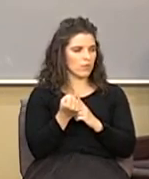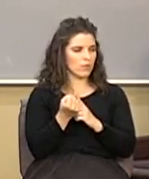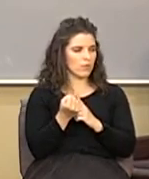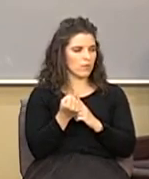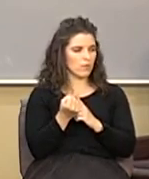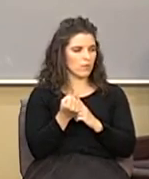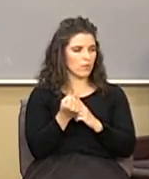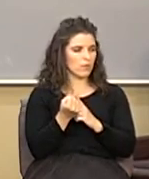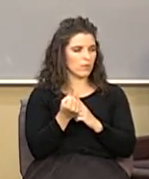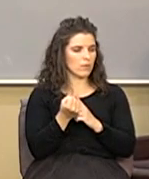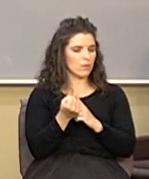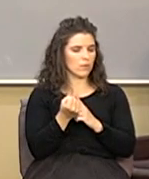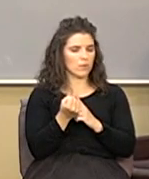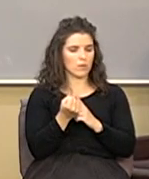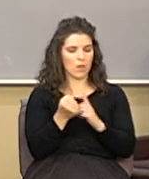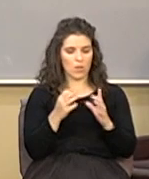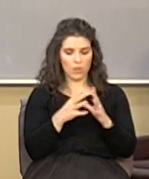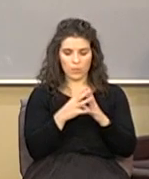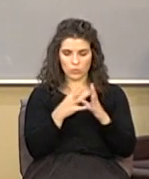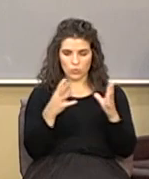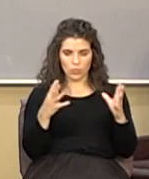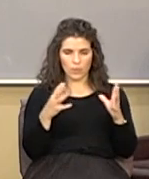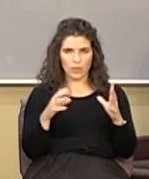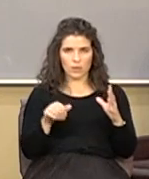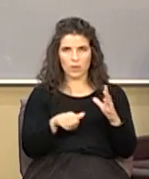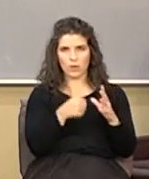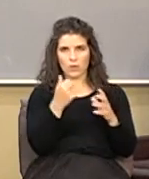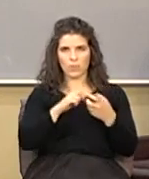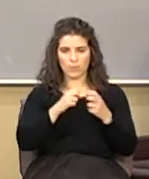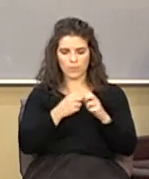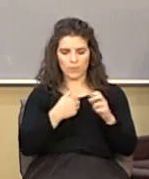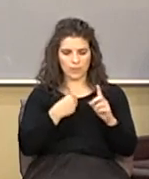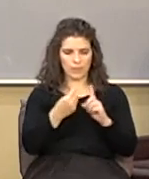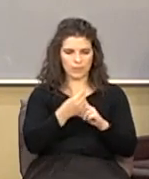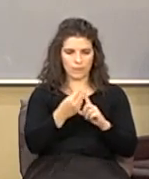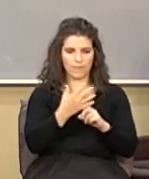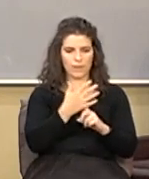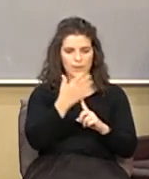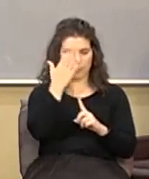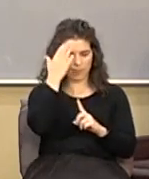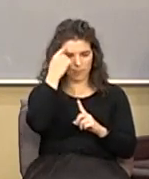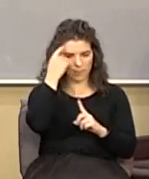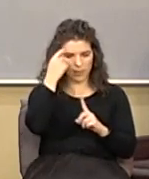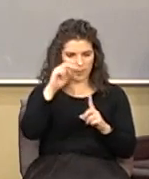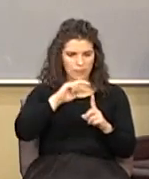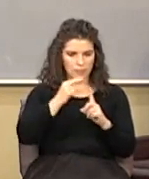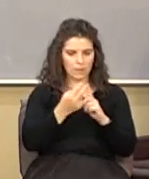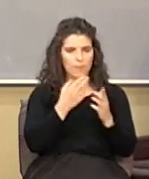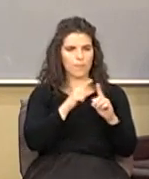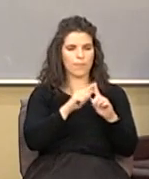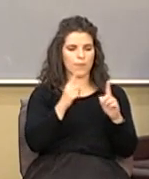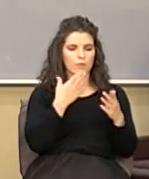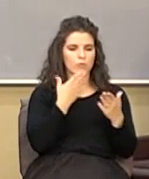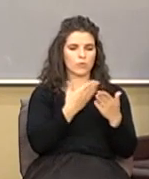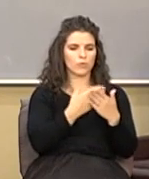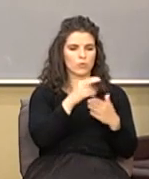along with so many others I've witnessed have affected my mindset however there's good news